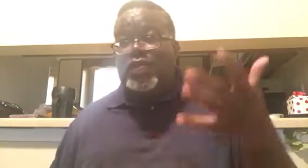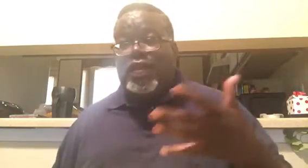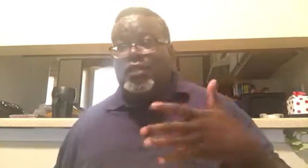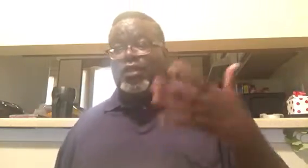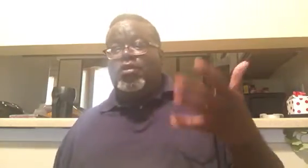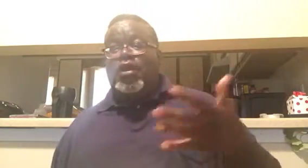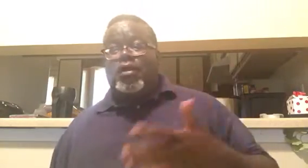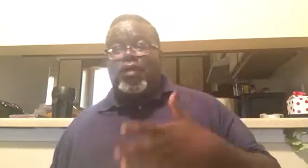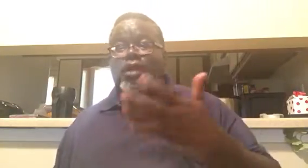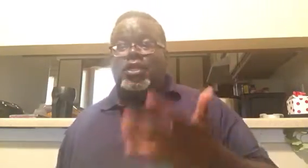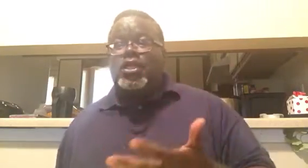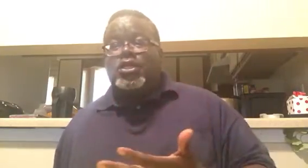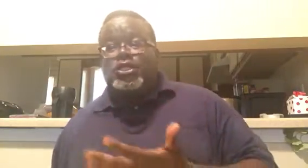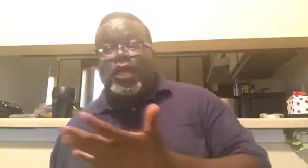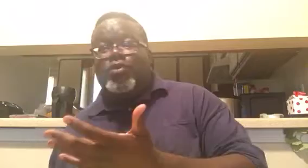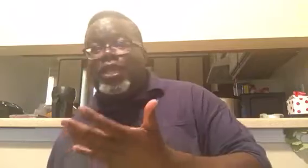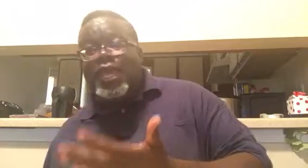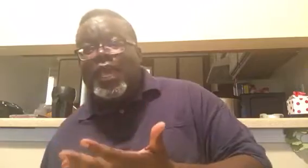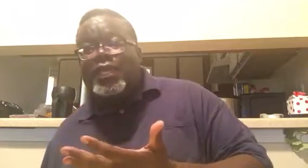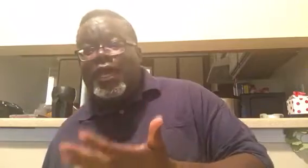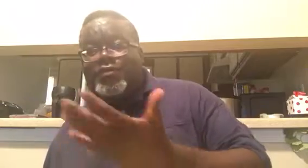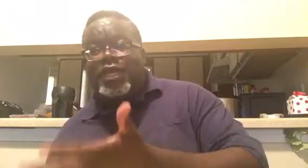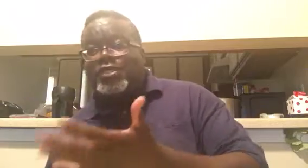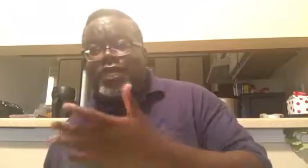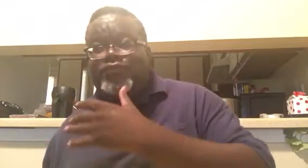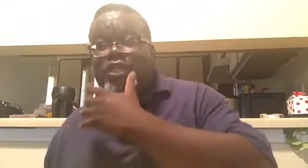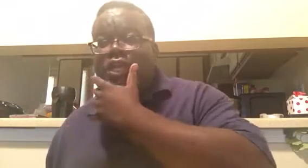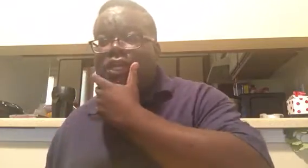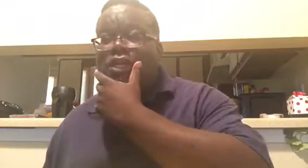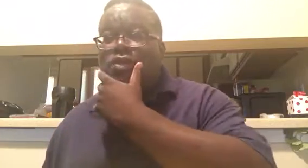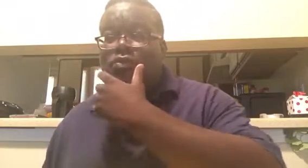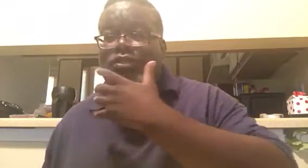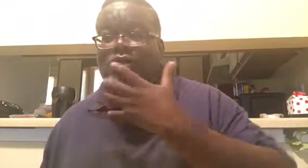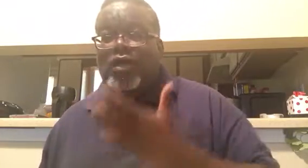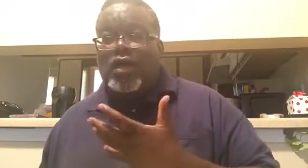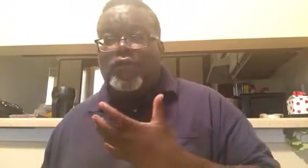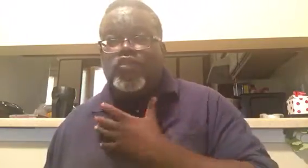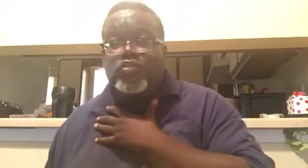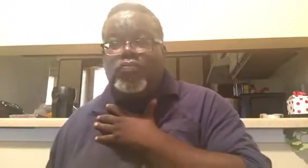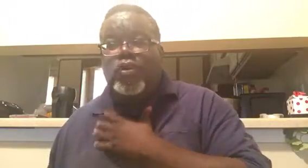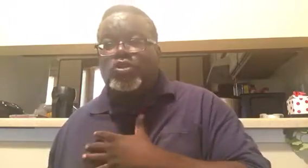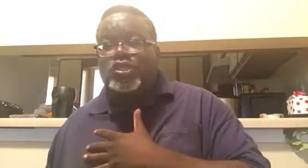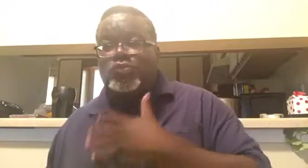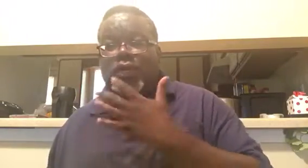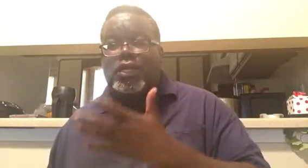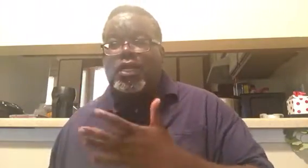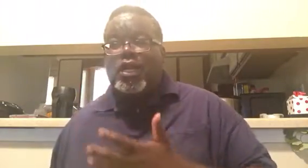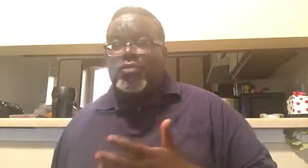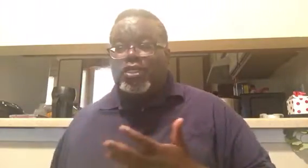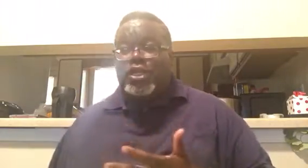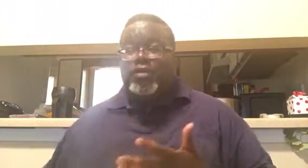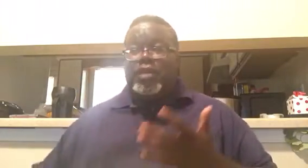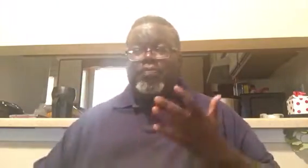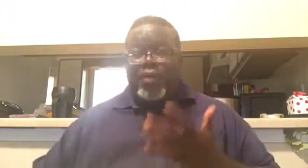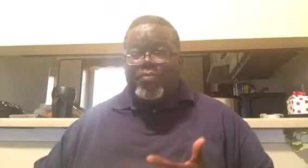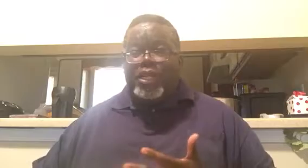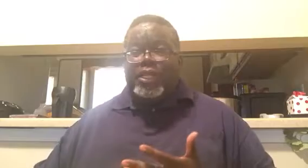that I, you know, I, I'm not sharing yet. I've, I've shared it with a few persons, but I'm not sharing it publicly,